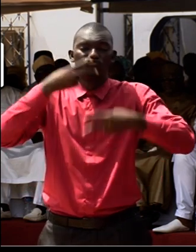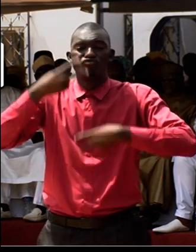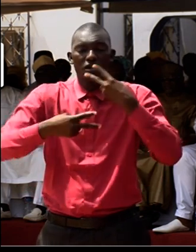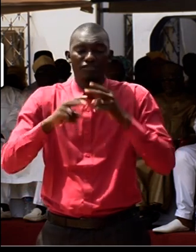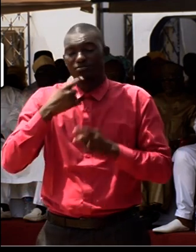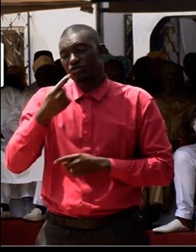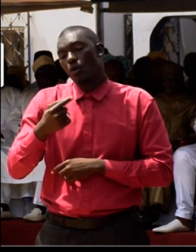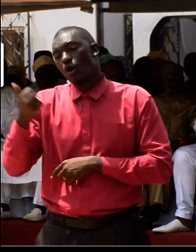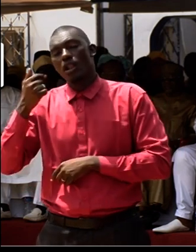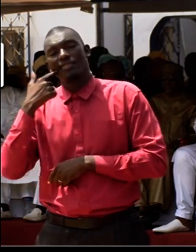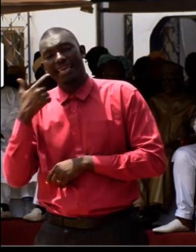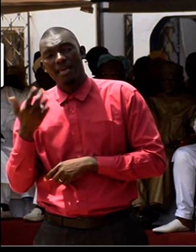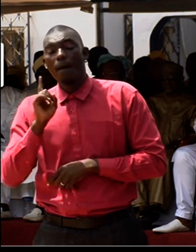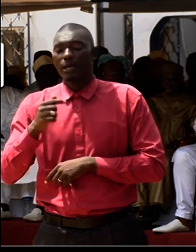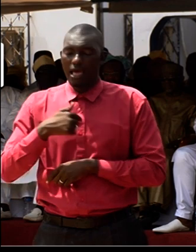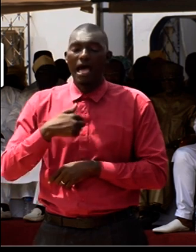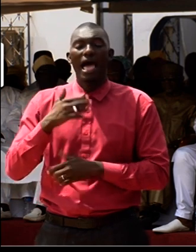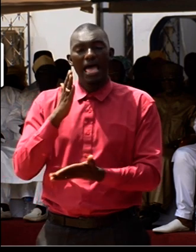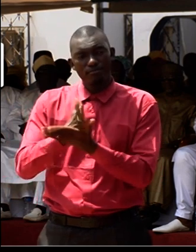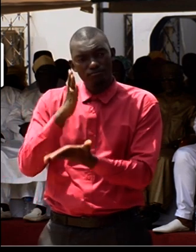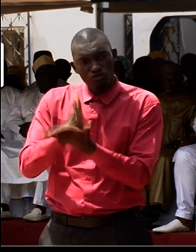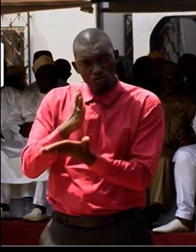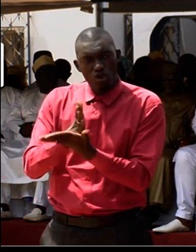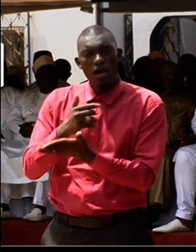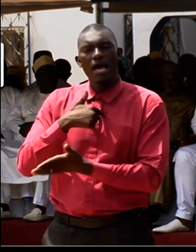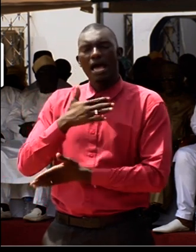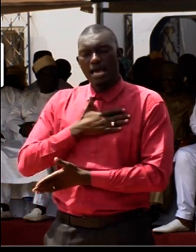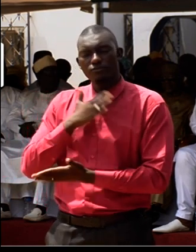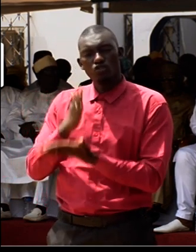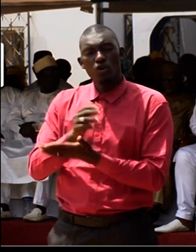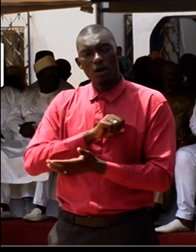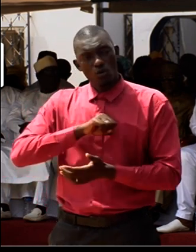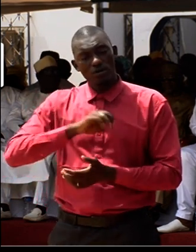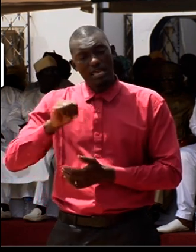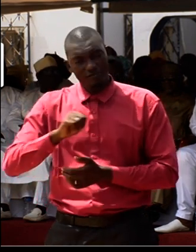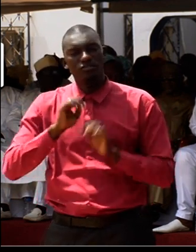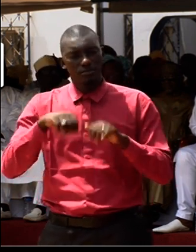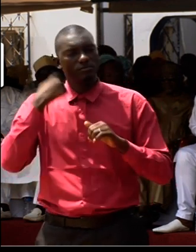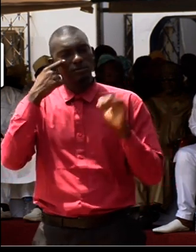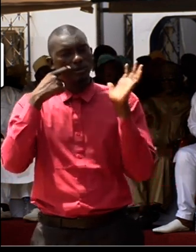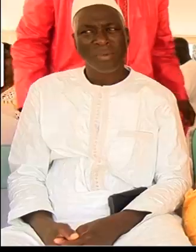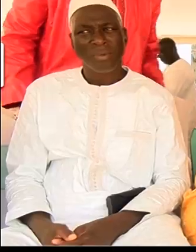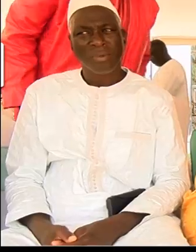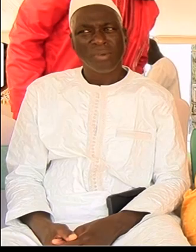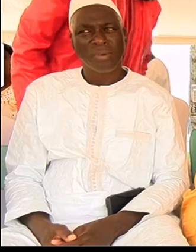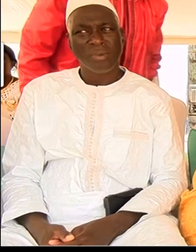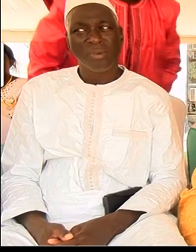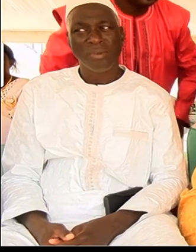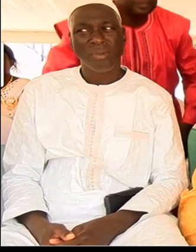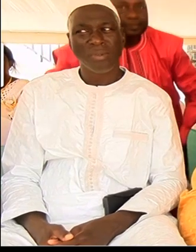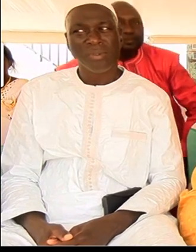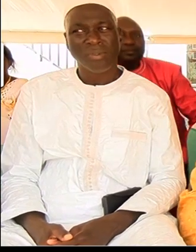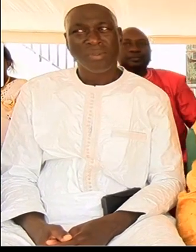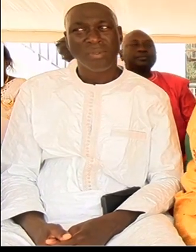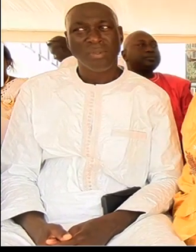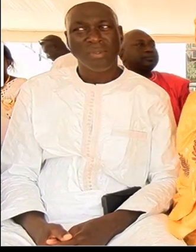day. But I'm sure our efforts were recognized by everybody. And this